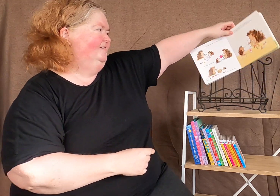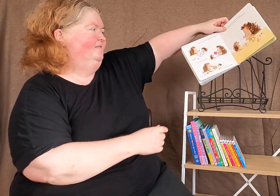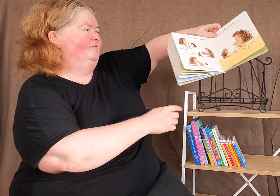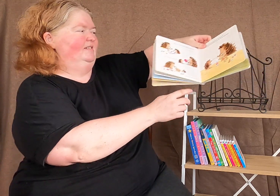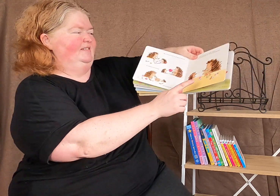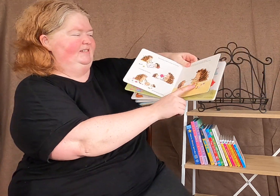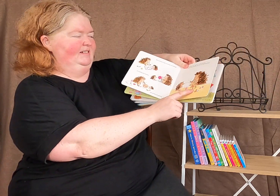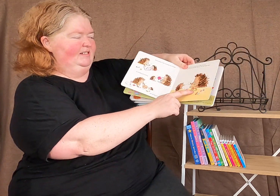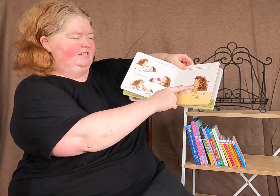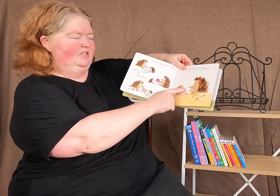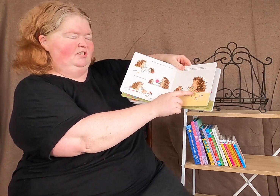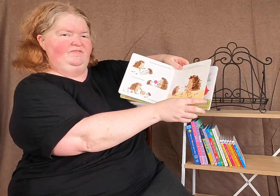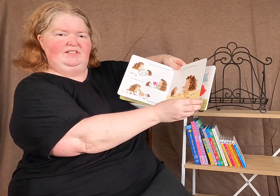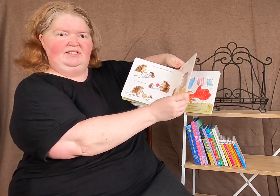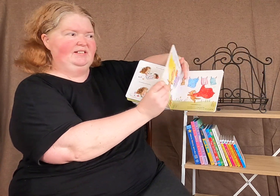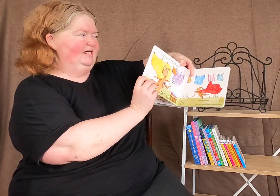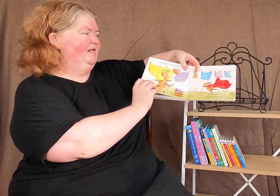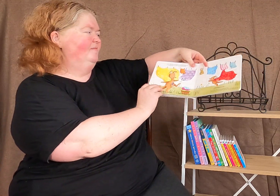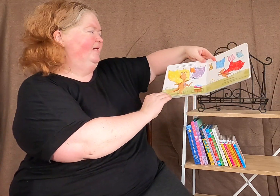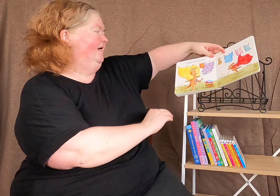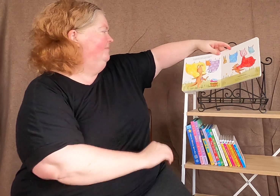Look, there's scissors and she's fixing the teddy bear.